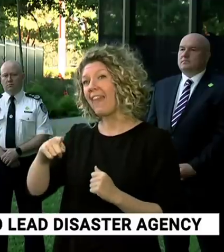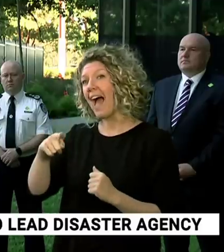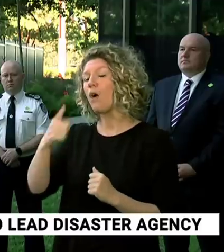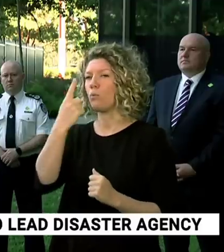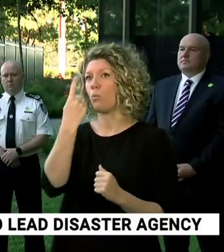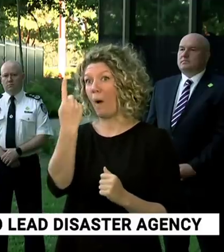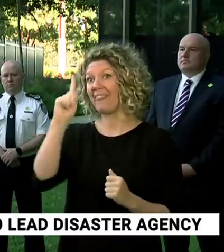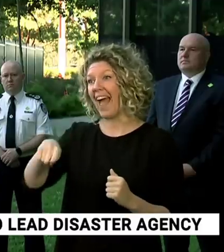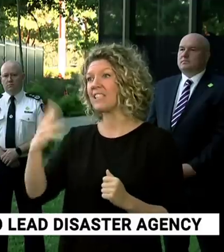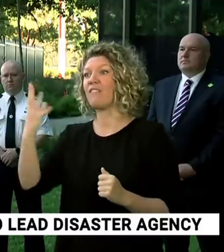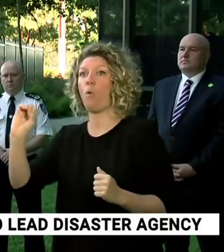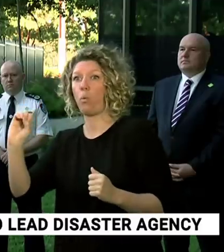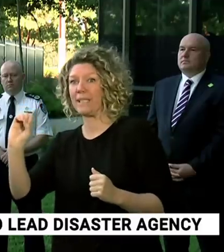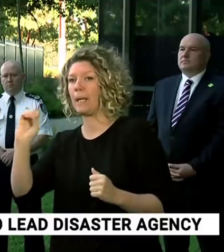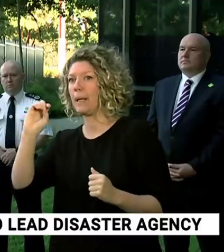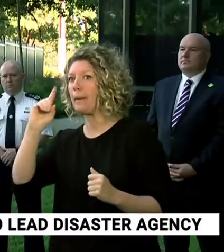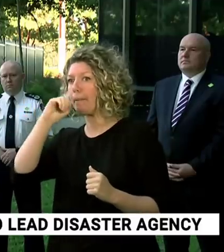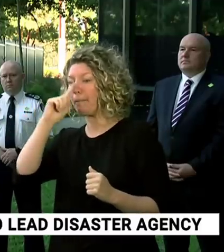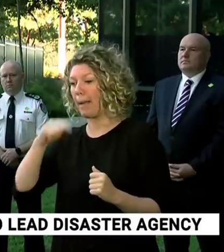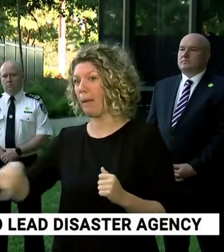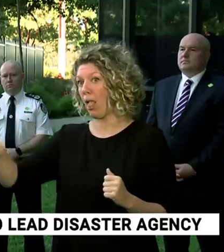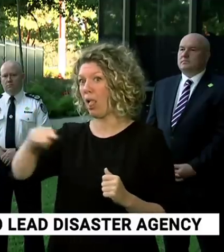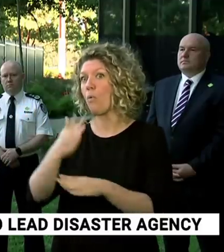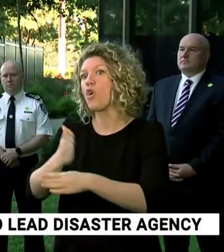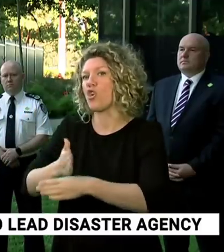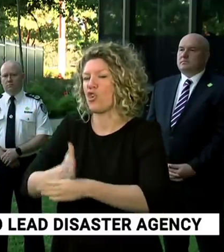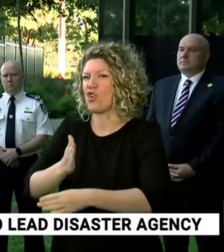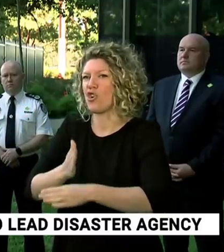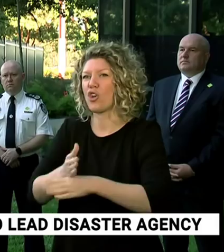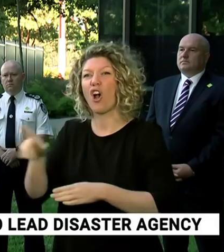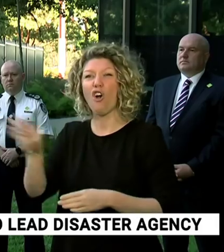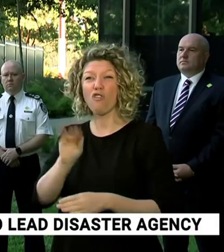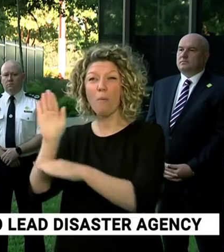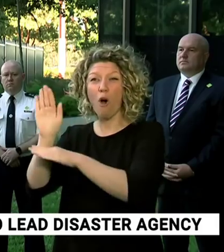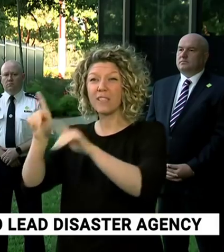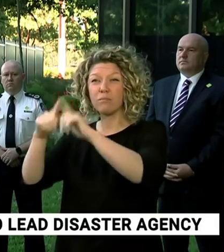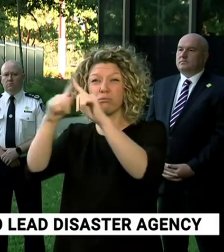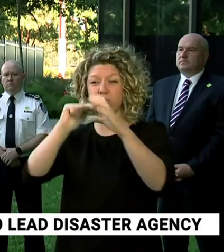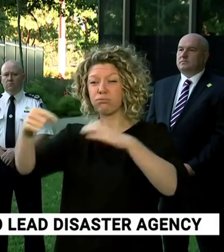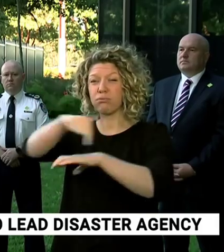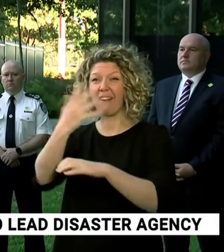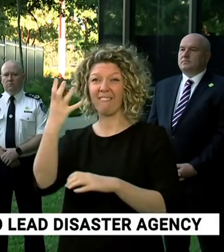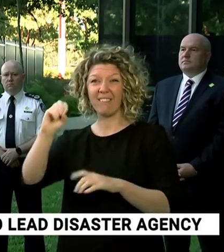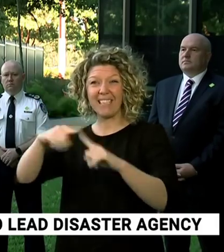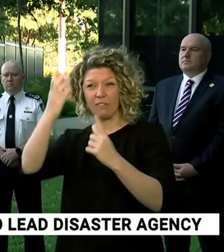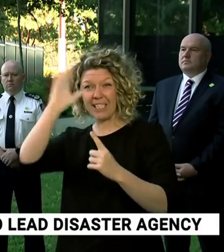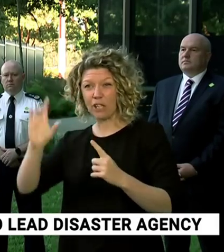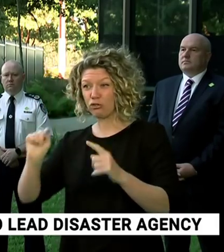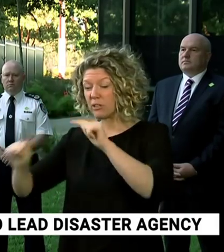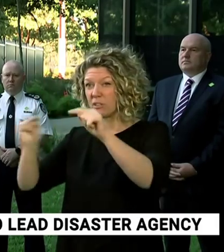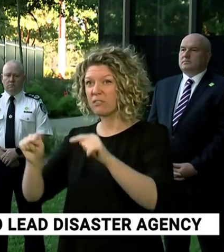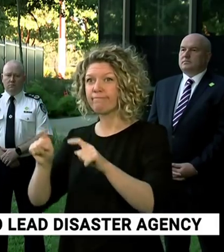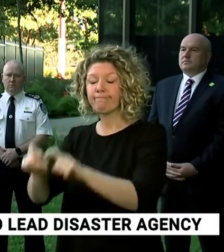members on the ship from 50 different countries. But nevertheless, we will continue to work with them closely.